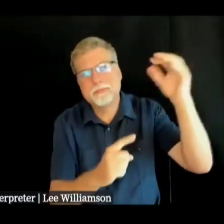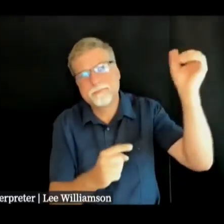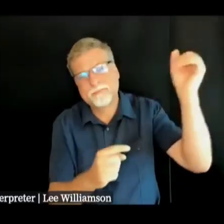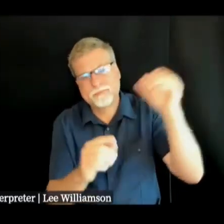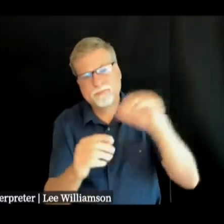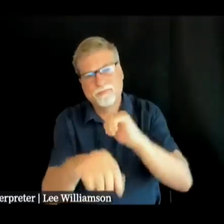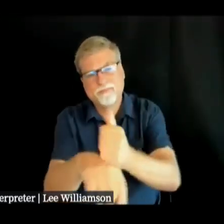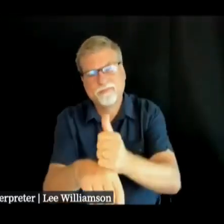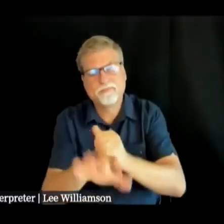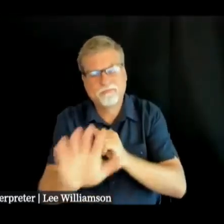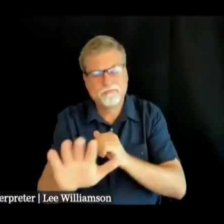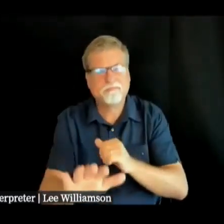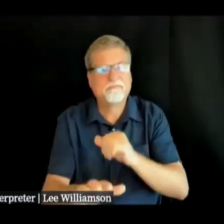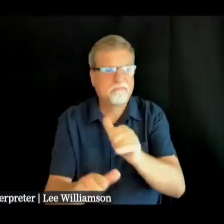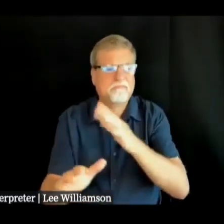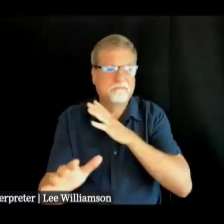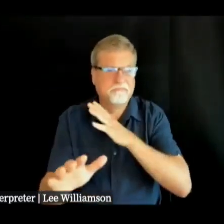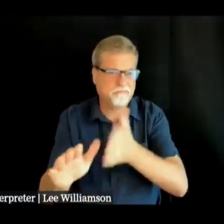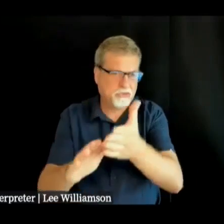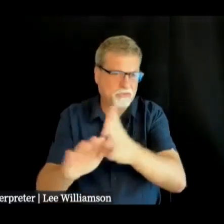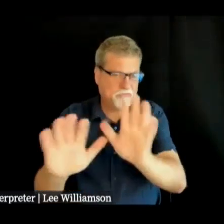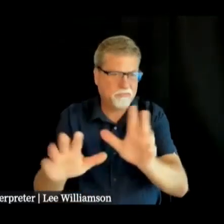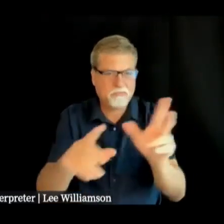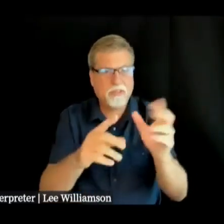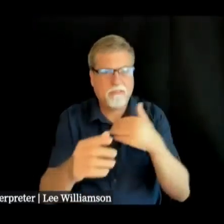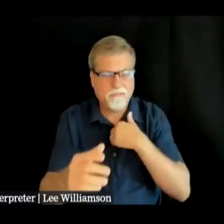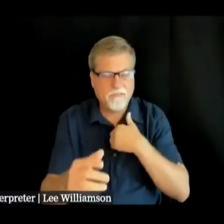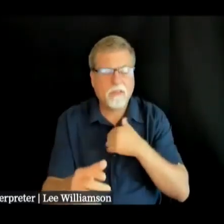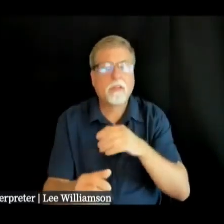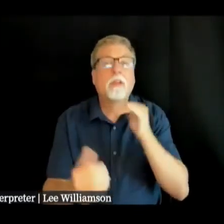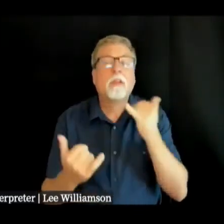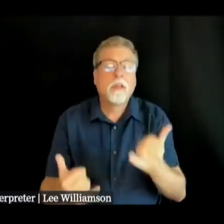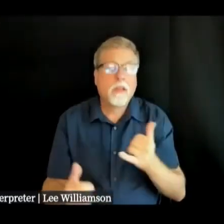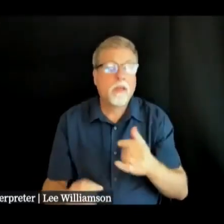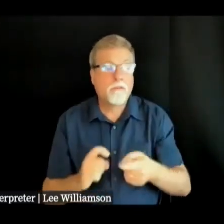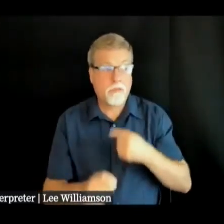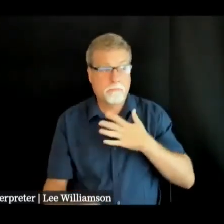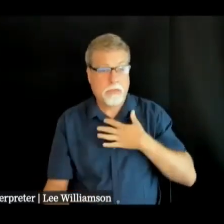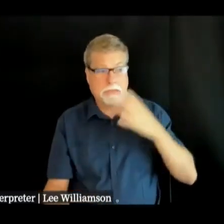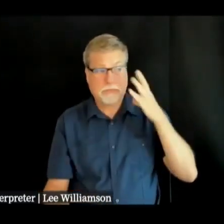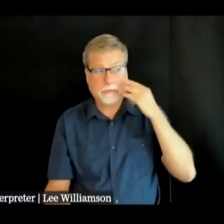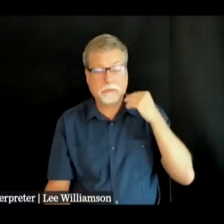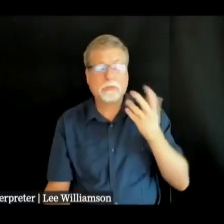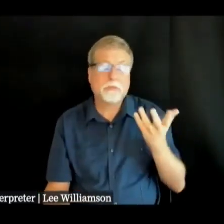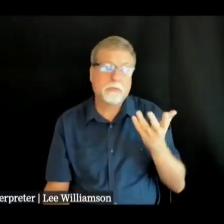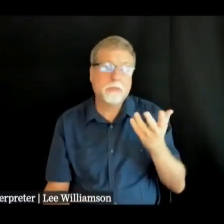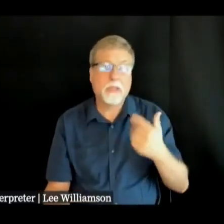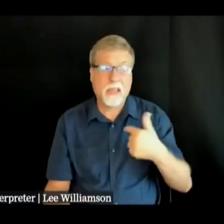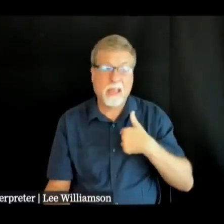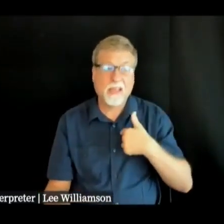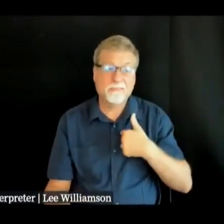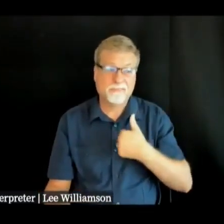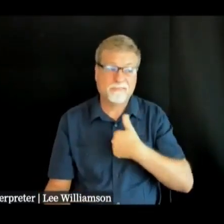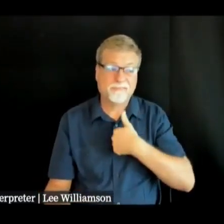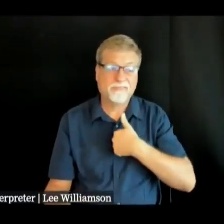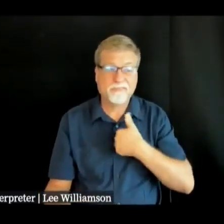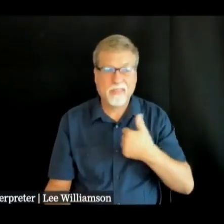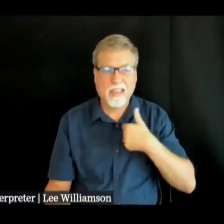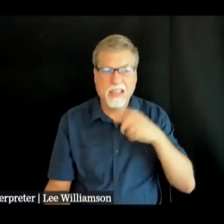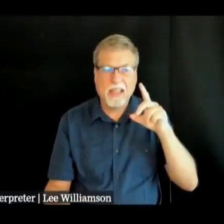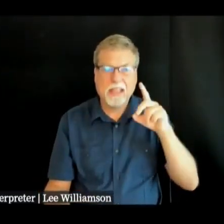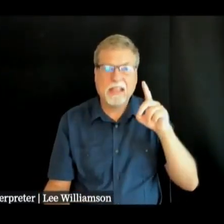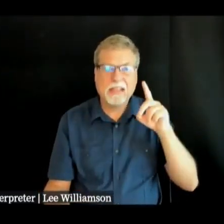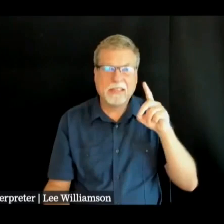there so that's fully operational i will say anecdotally i am one of those people who experienced power